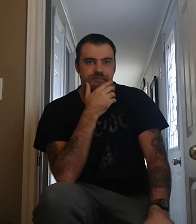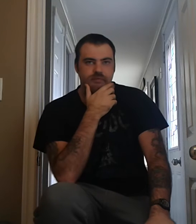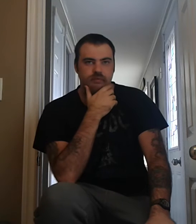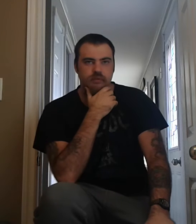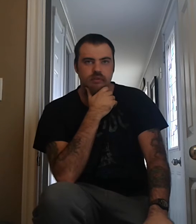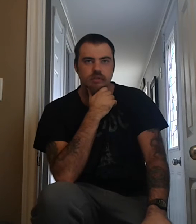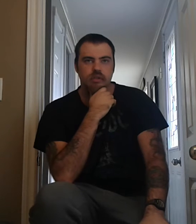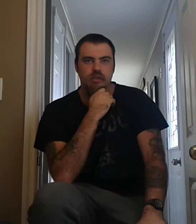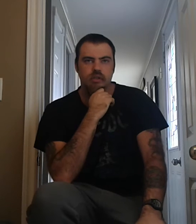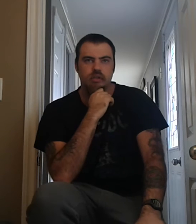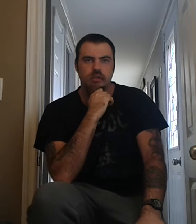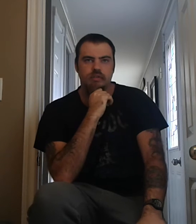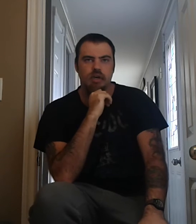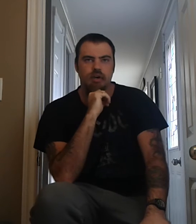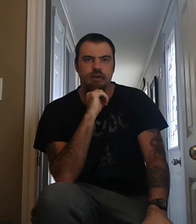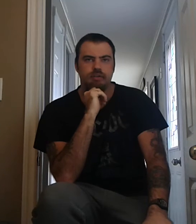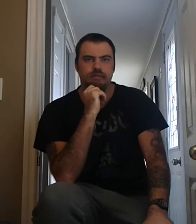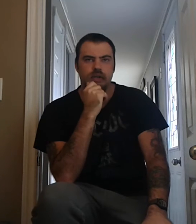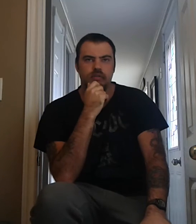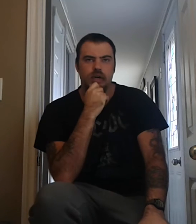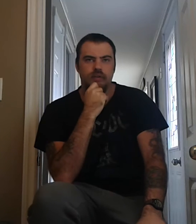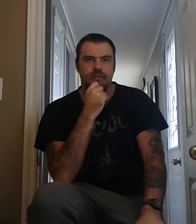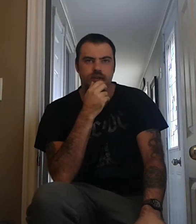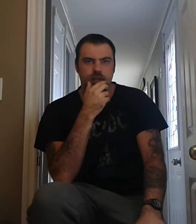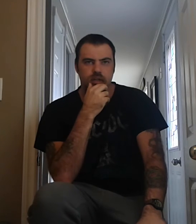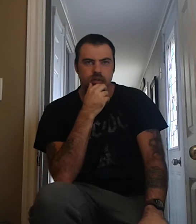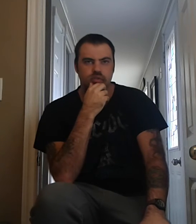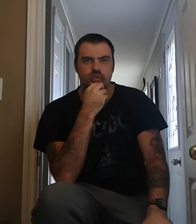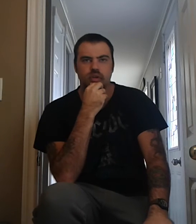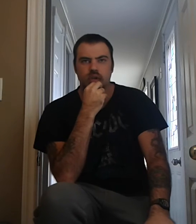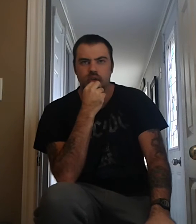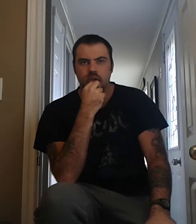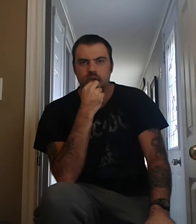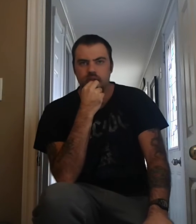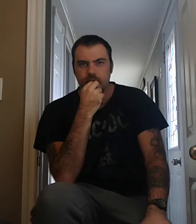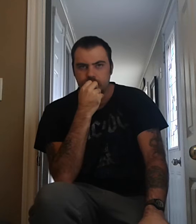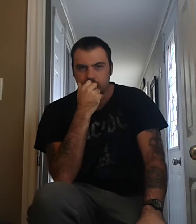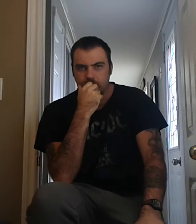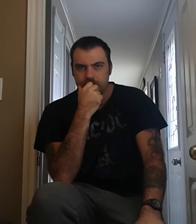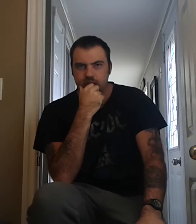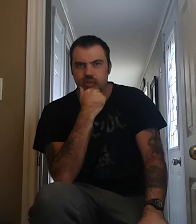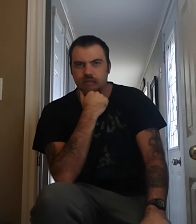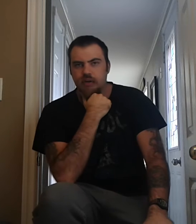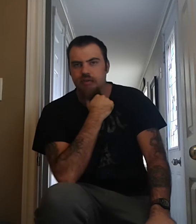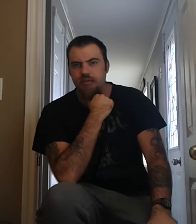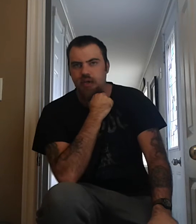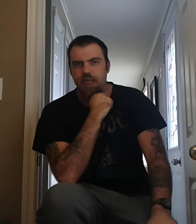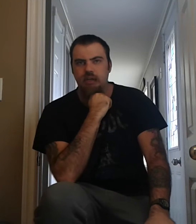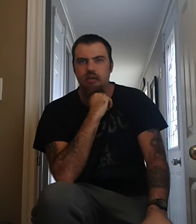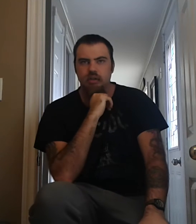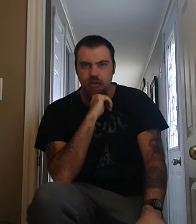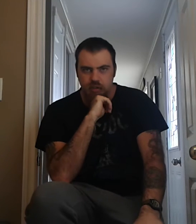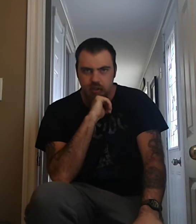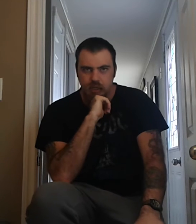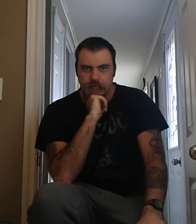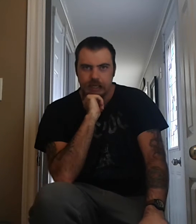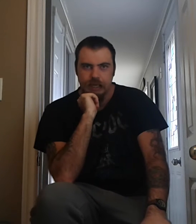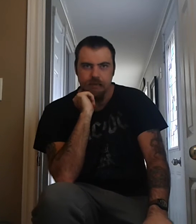guitarist Mick Ralphs, and later, later with drummer Simon Kirk and